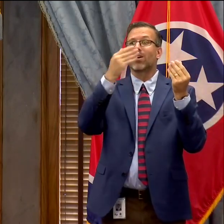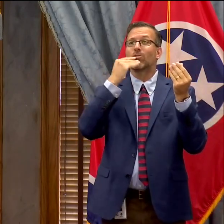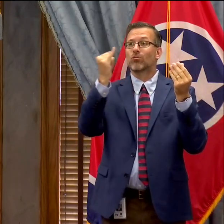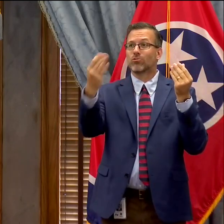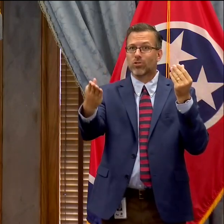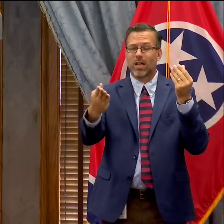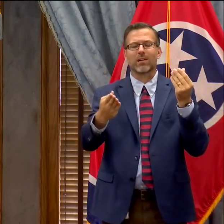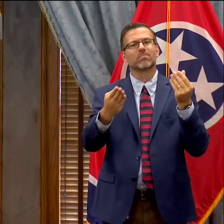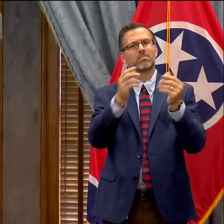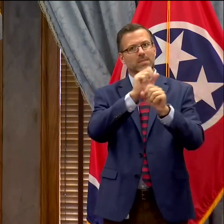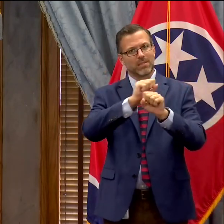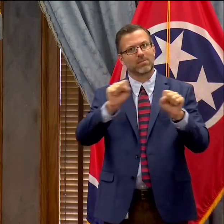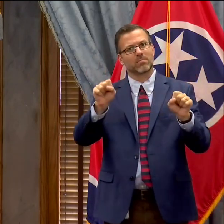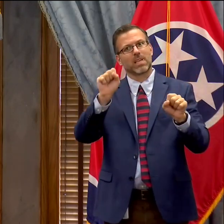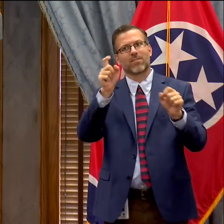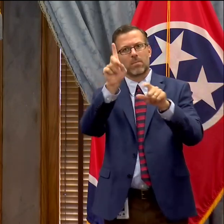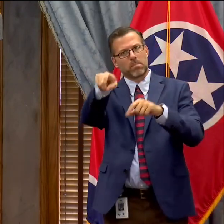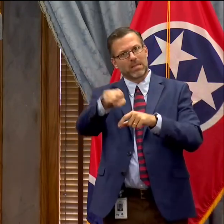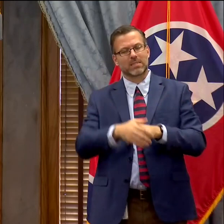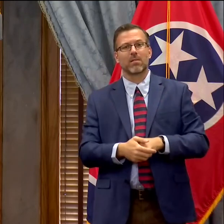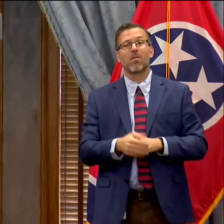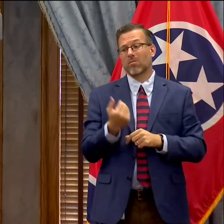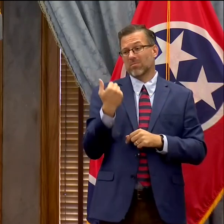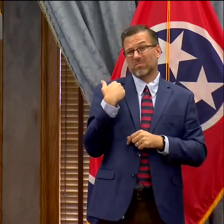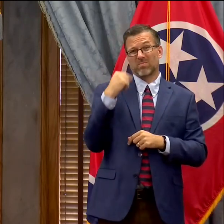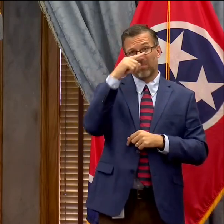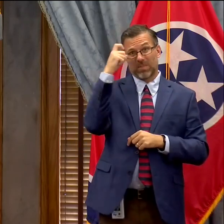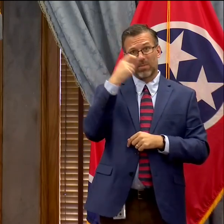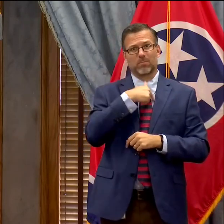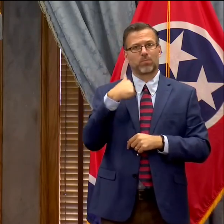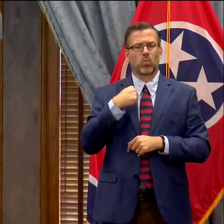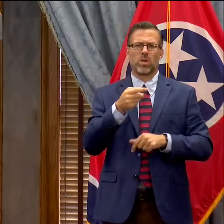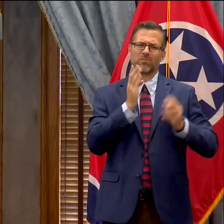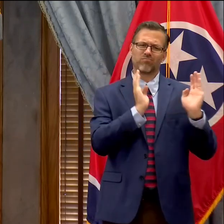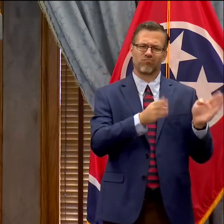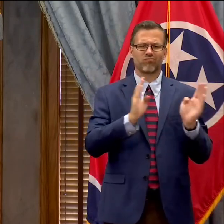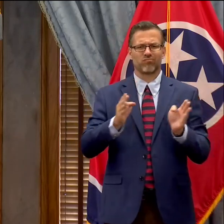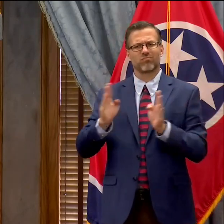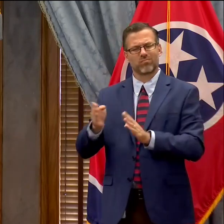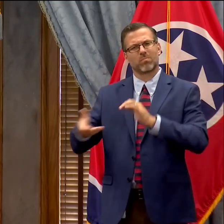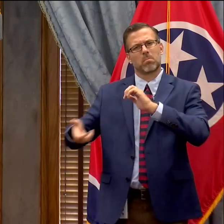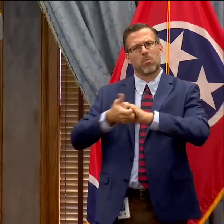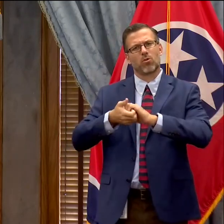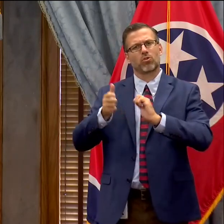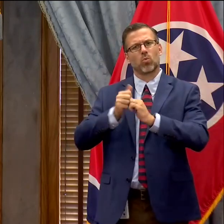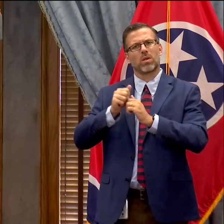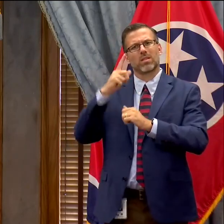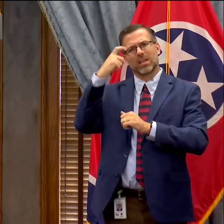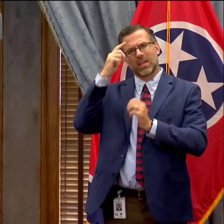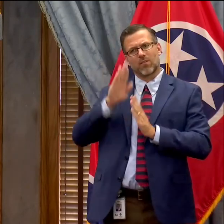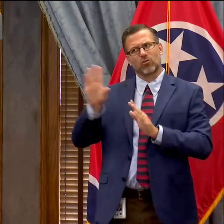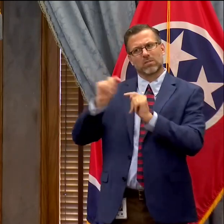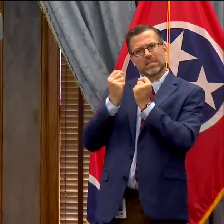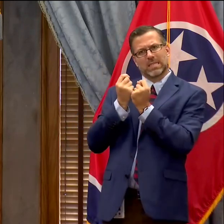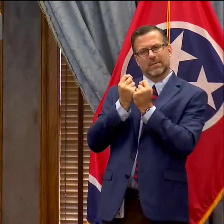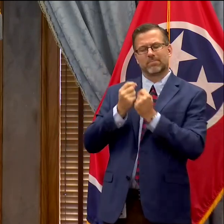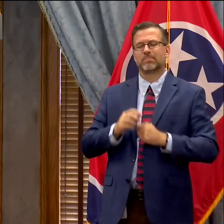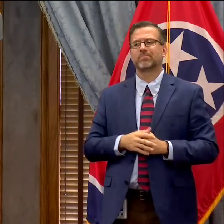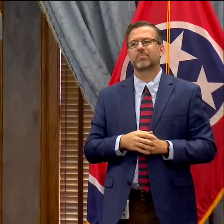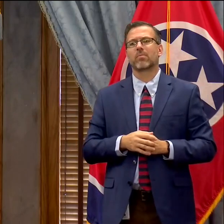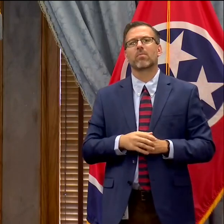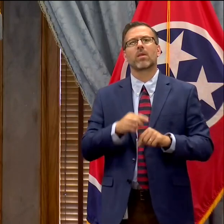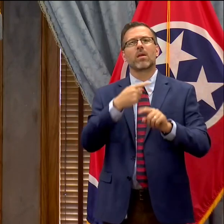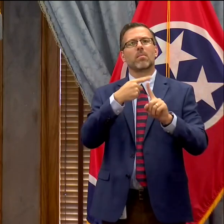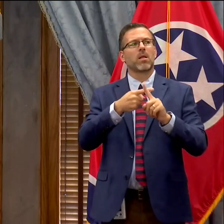safely has really been the focus of the summer. We've been preparing in a variety of ways, partnering with the governor's unified command. First and foremost,